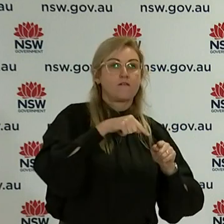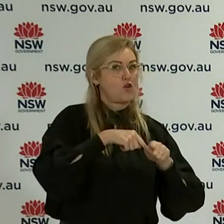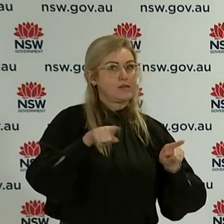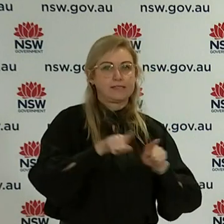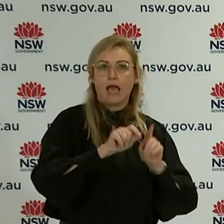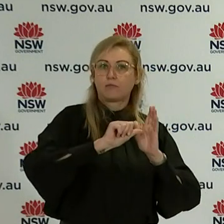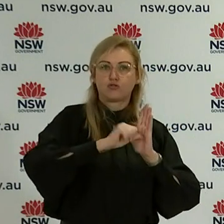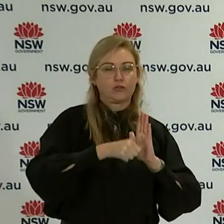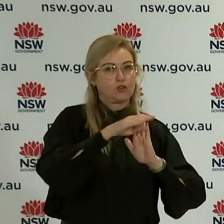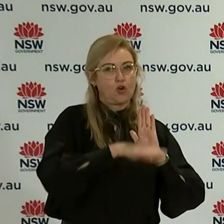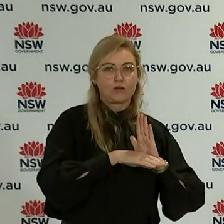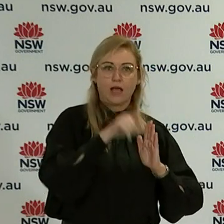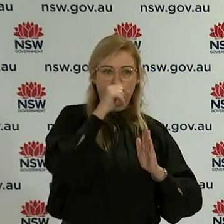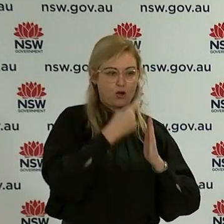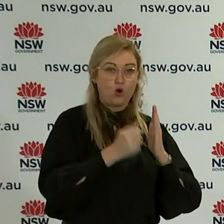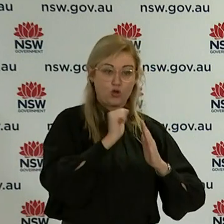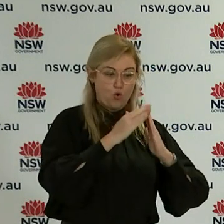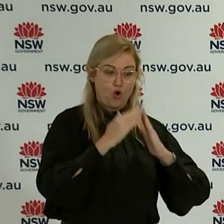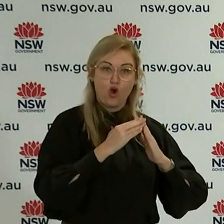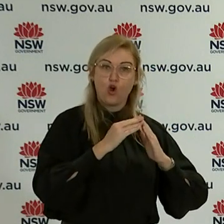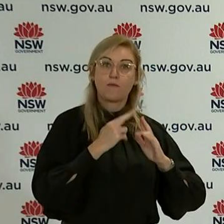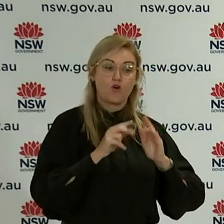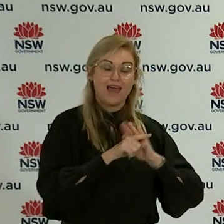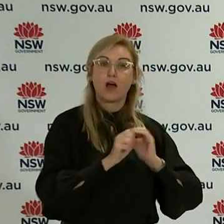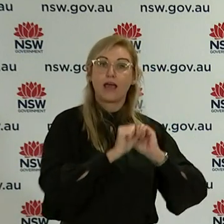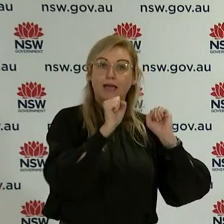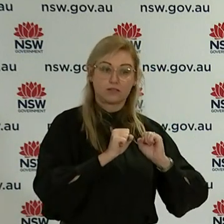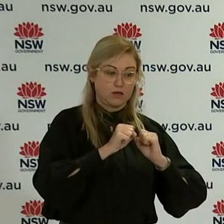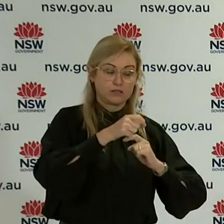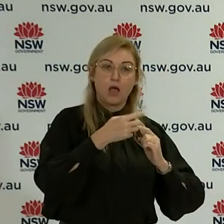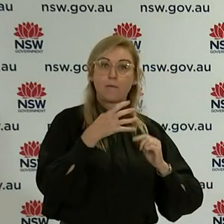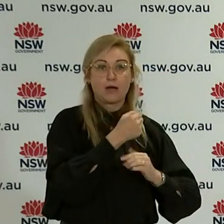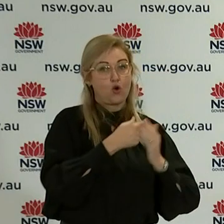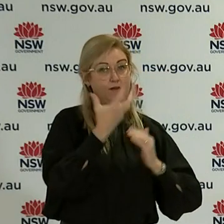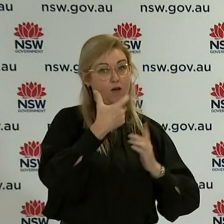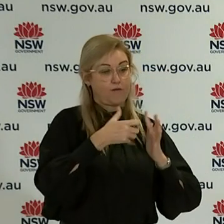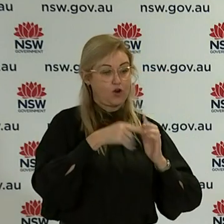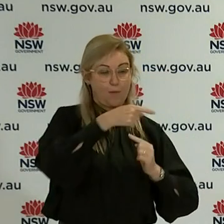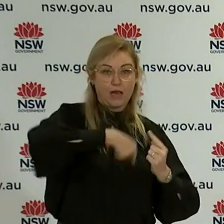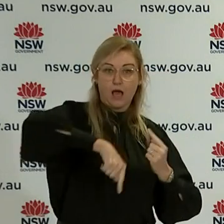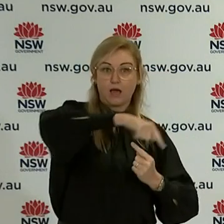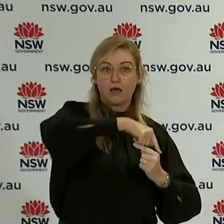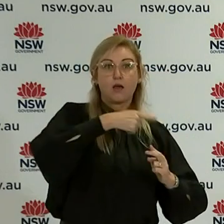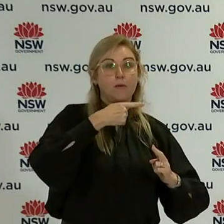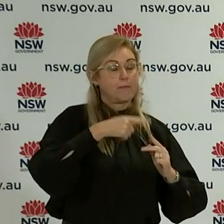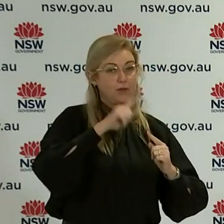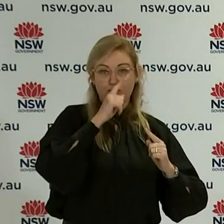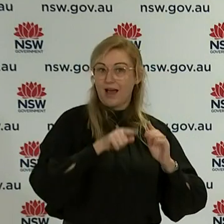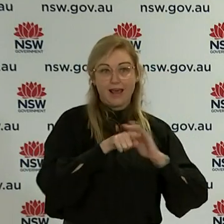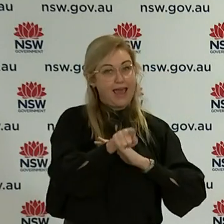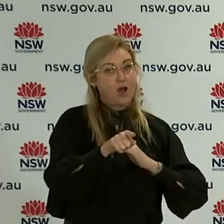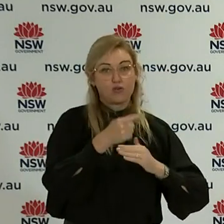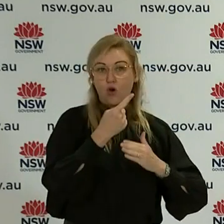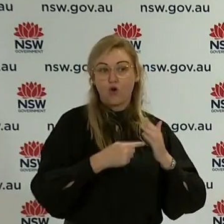five kilometres of their home. You can't travel to other areas of work outside those areas unless you're an authorised worker.